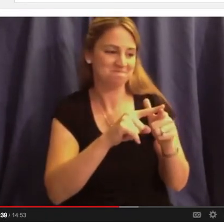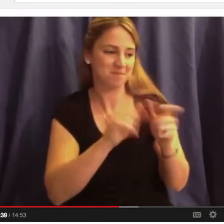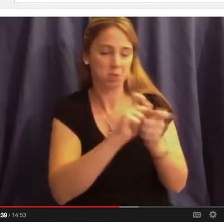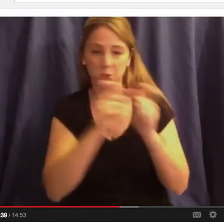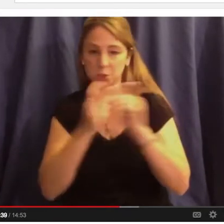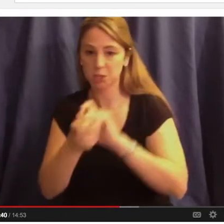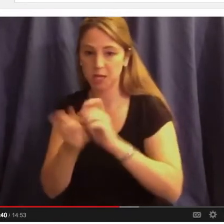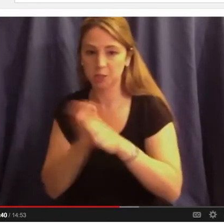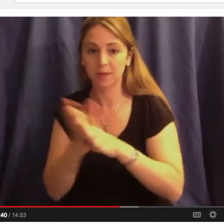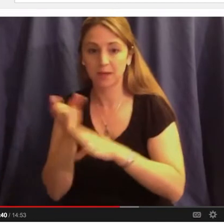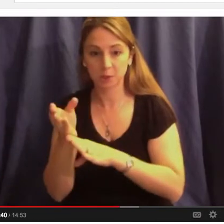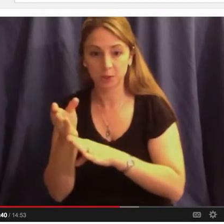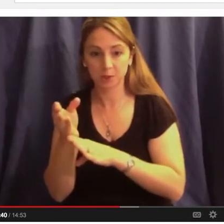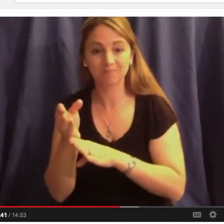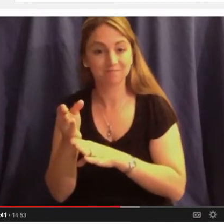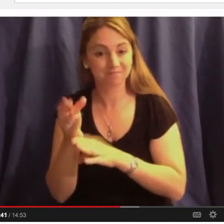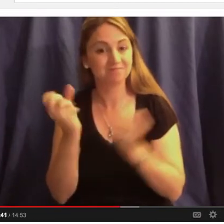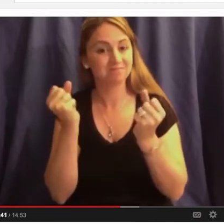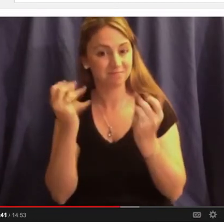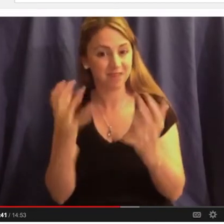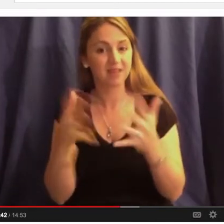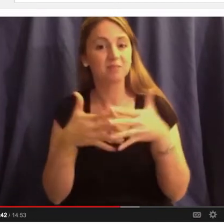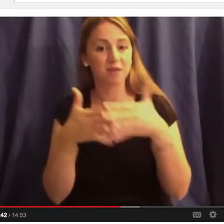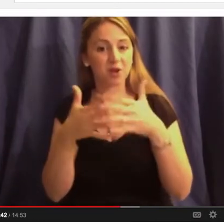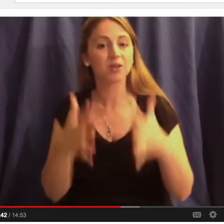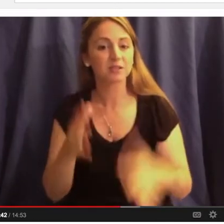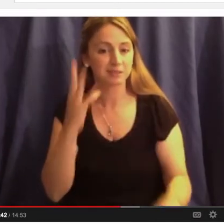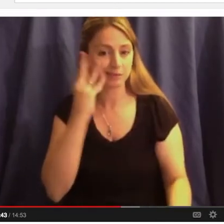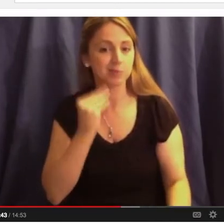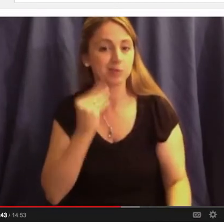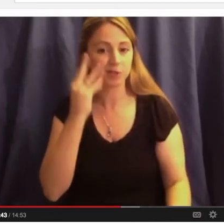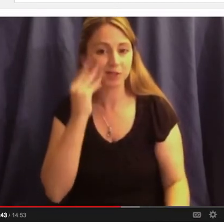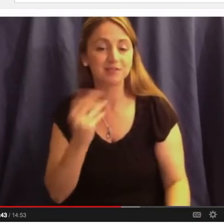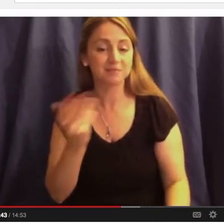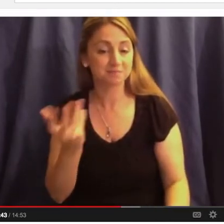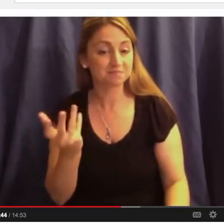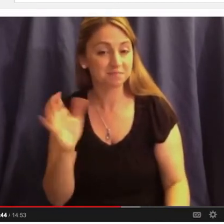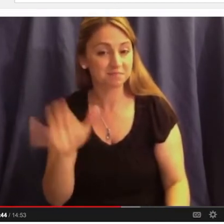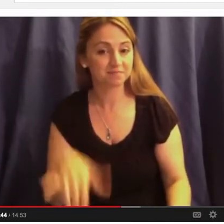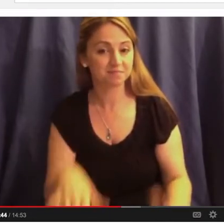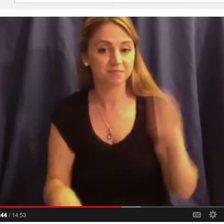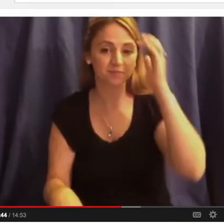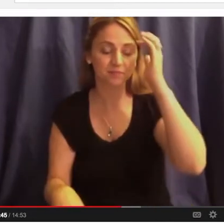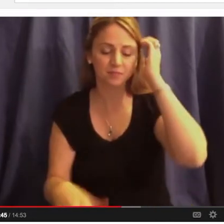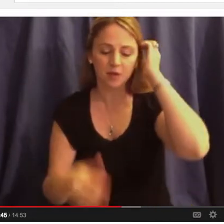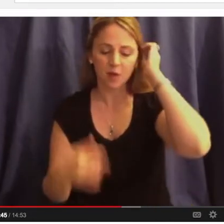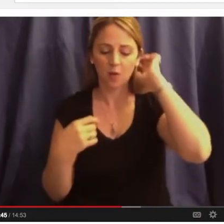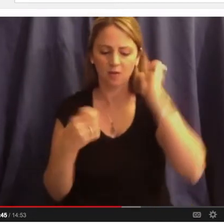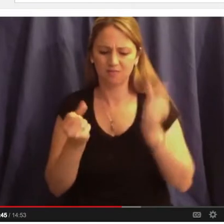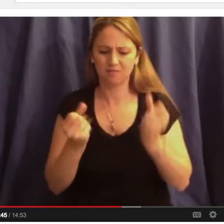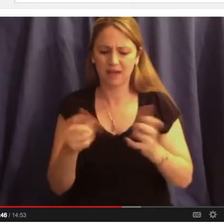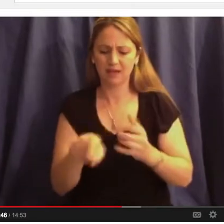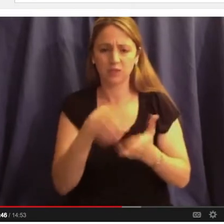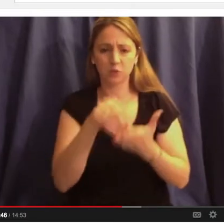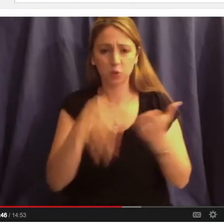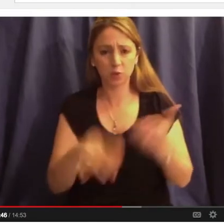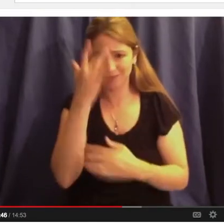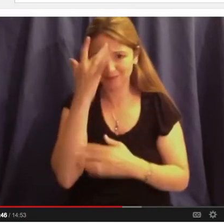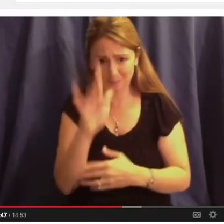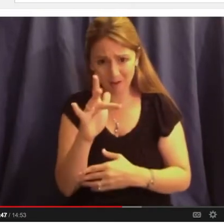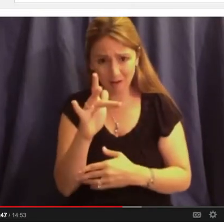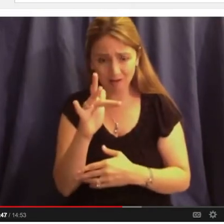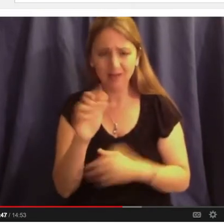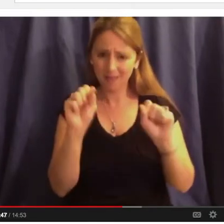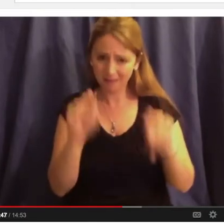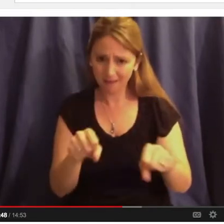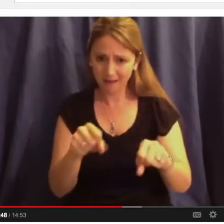And what is interesting about that is that so many students are smart and can do it. We need to find ways of making it happen. So what are the four things we